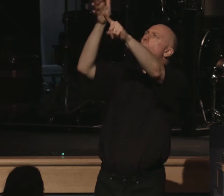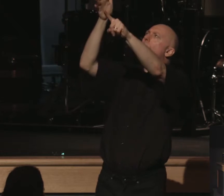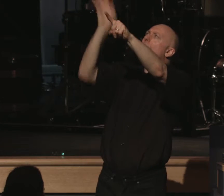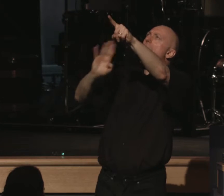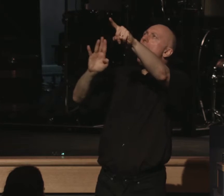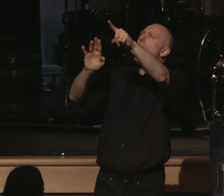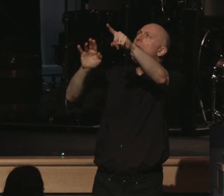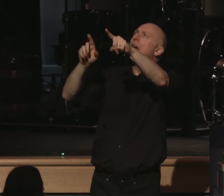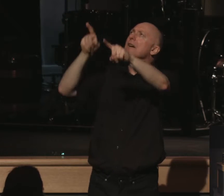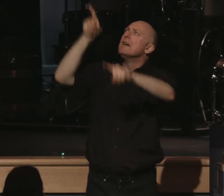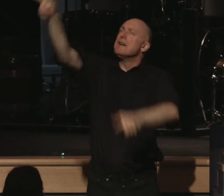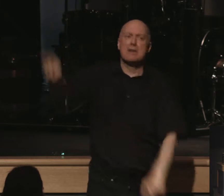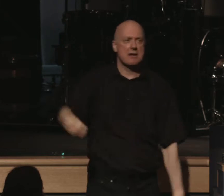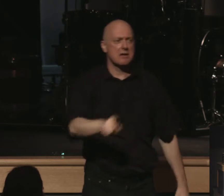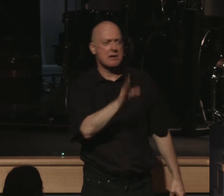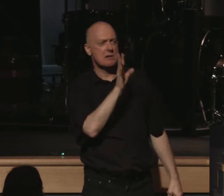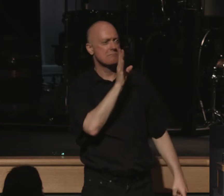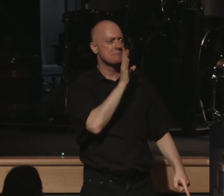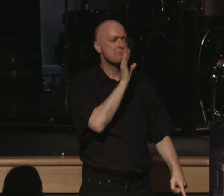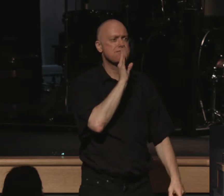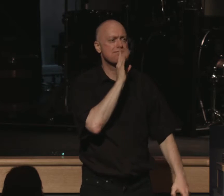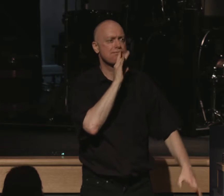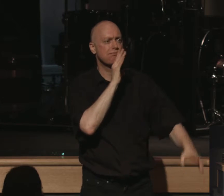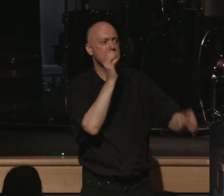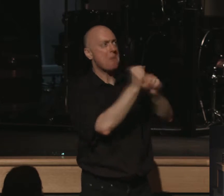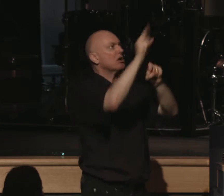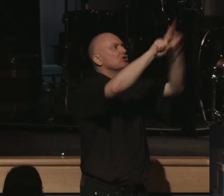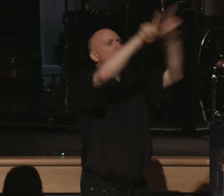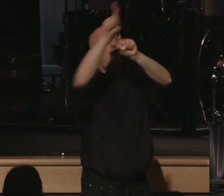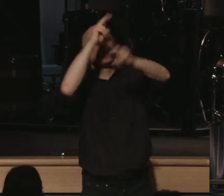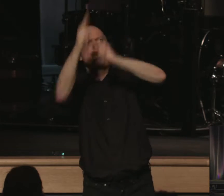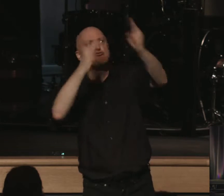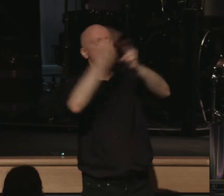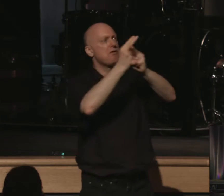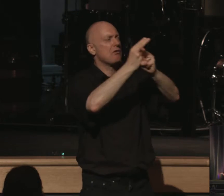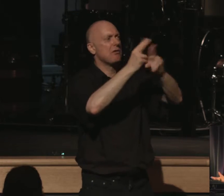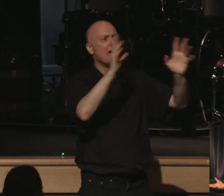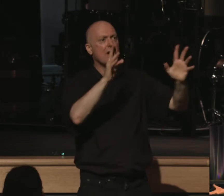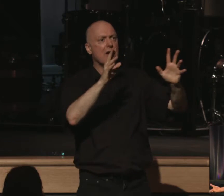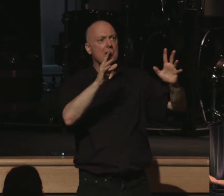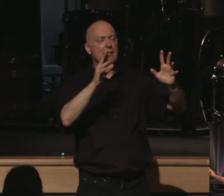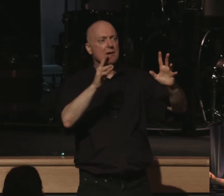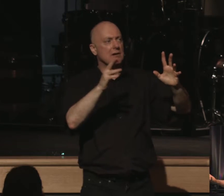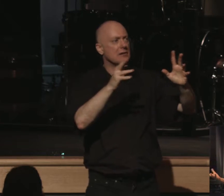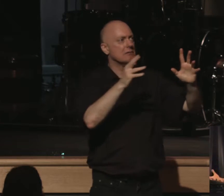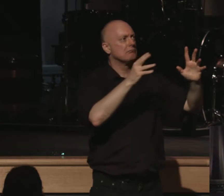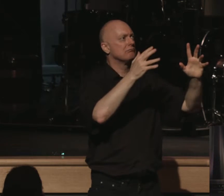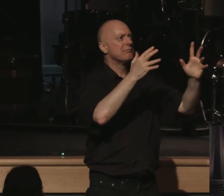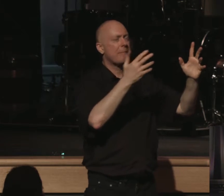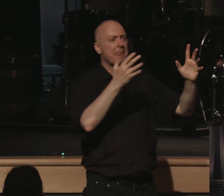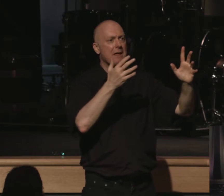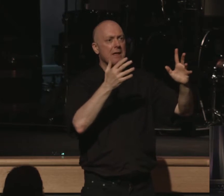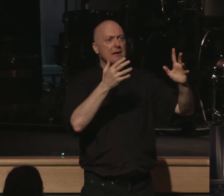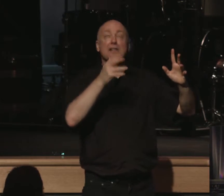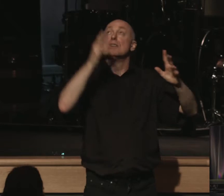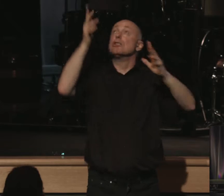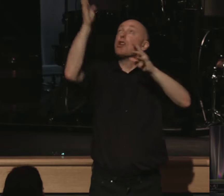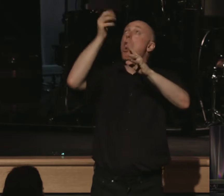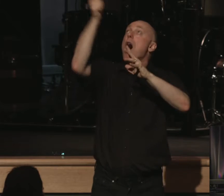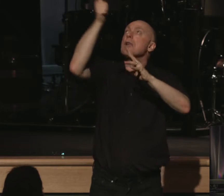the one with His speech has created the stars, the universe, who brings them out in its season, the one who causes